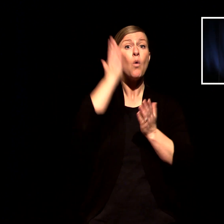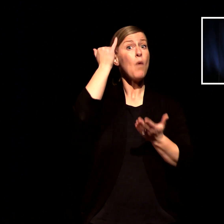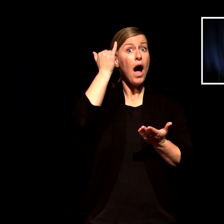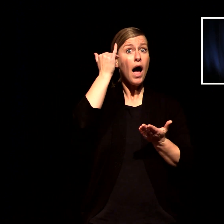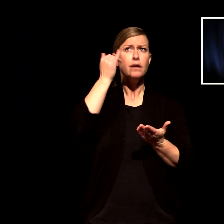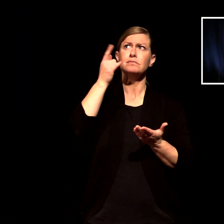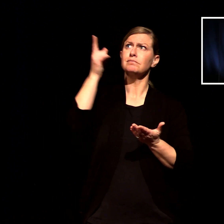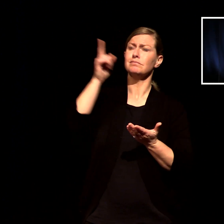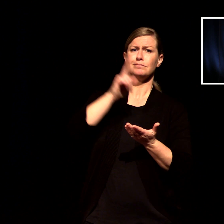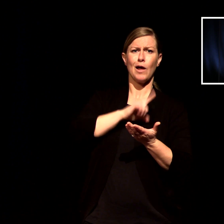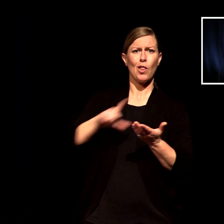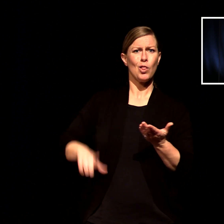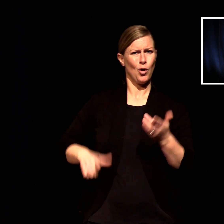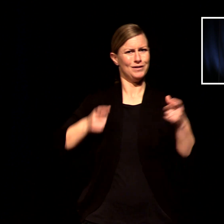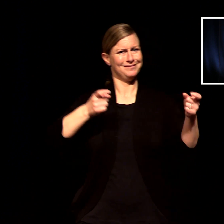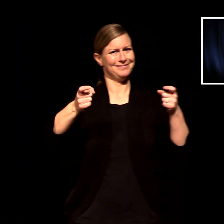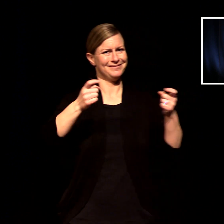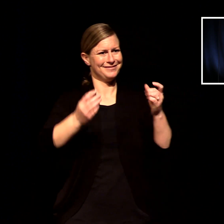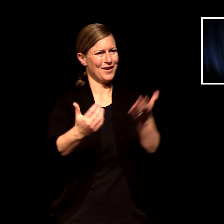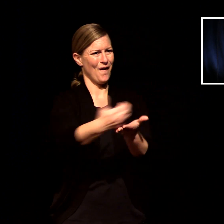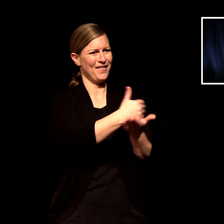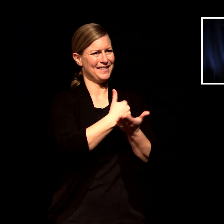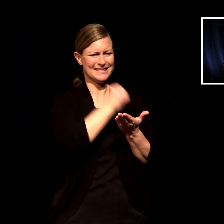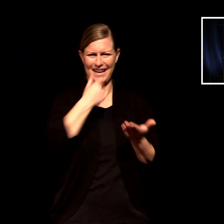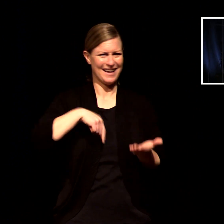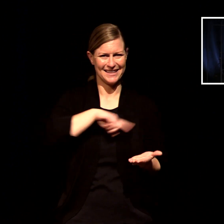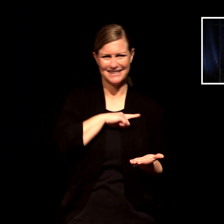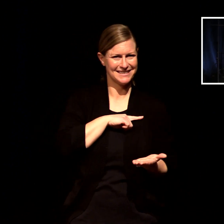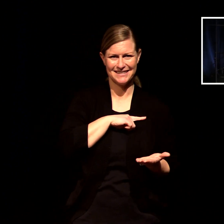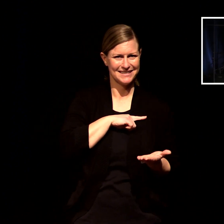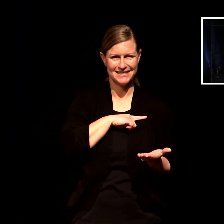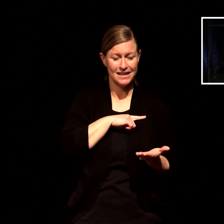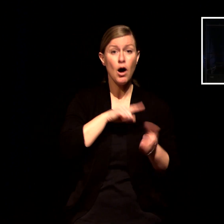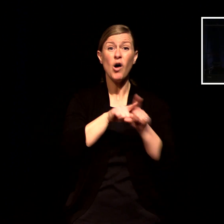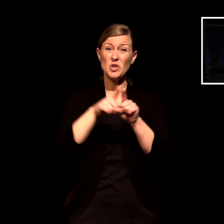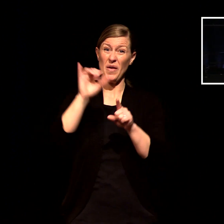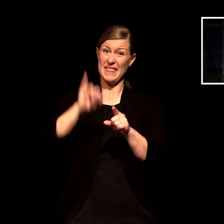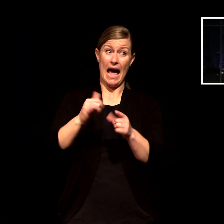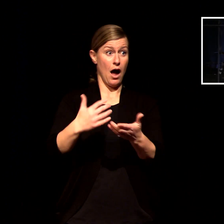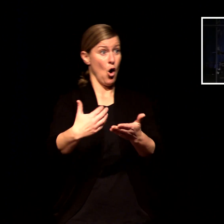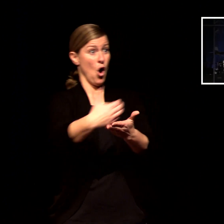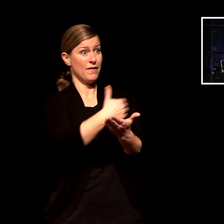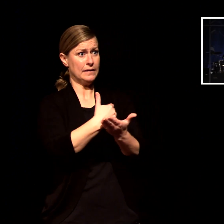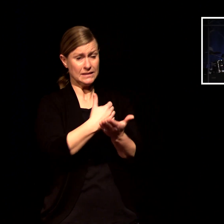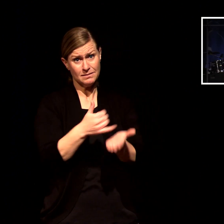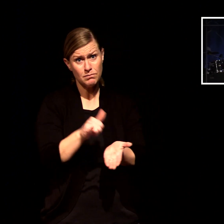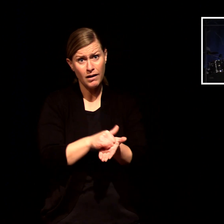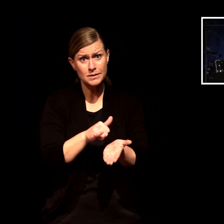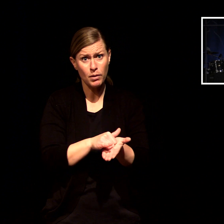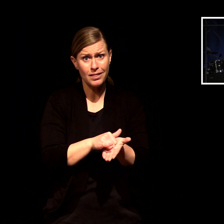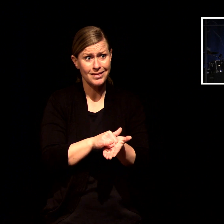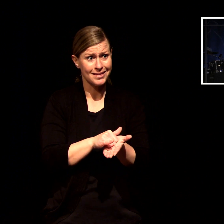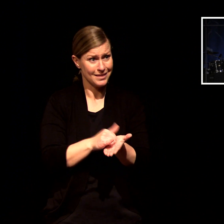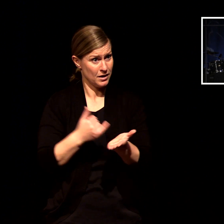pray because when we are faced with an impossible task we have to go to the one in whom all things are possible